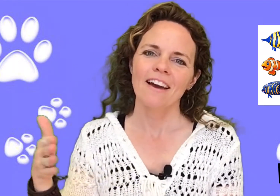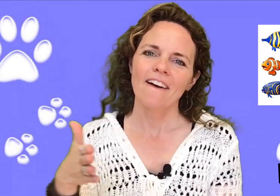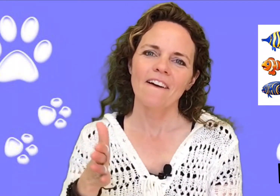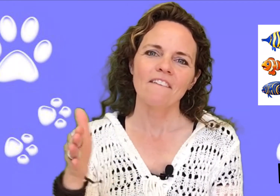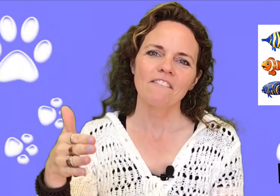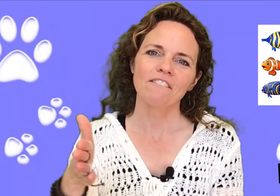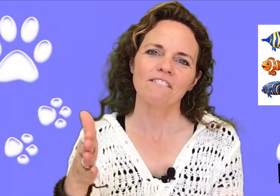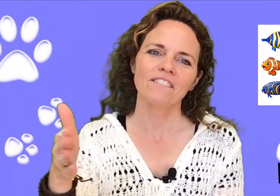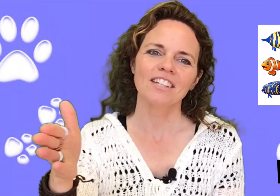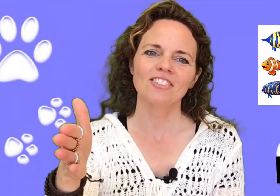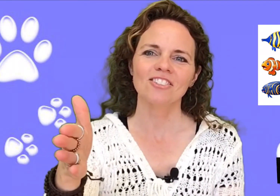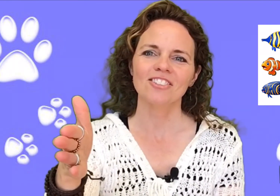Fish.